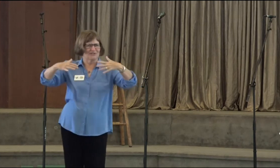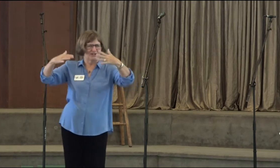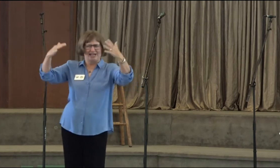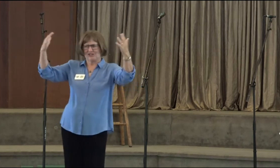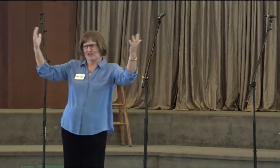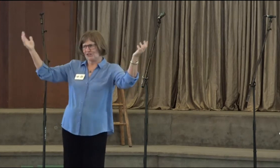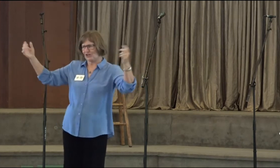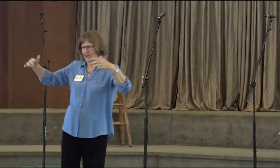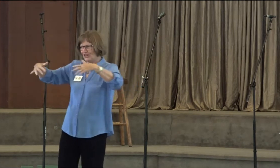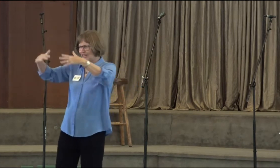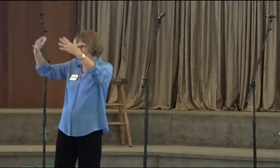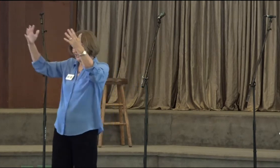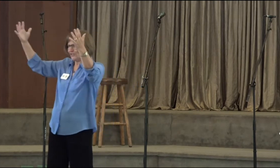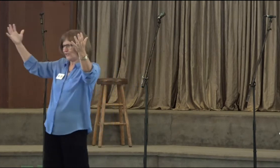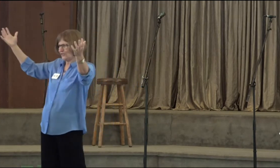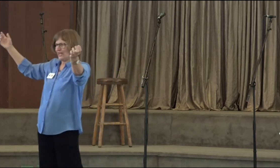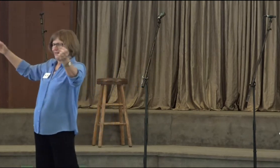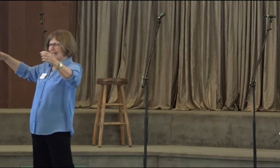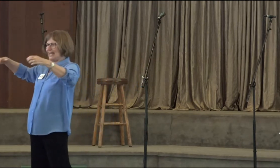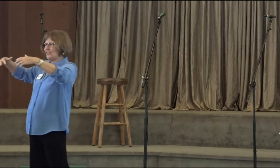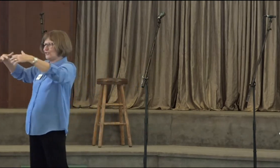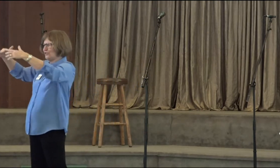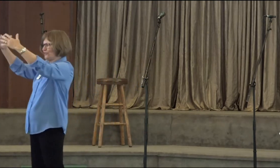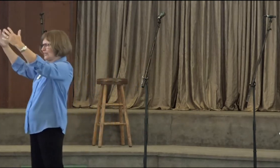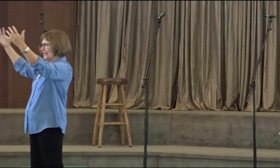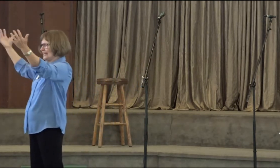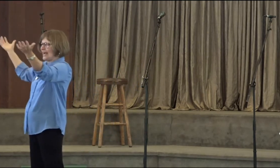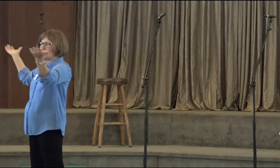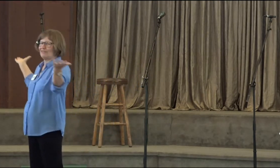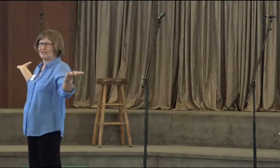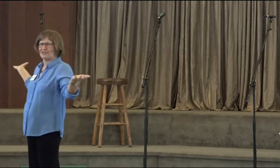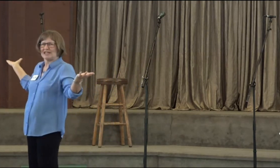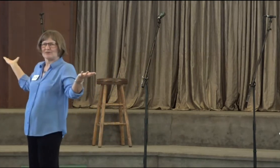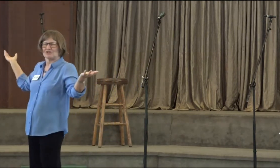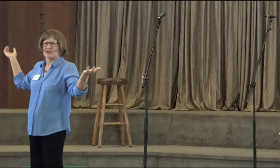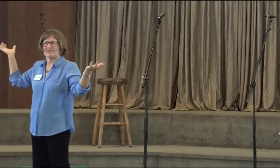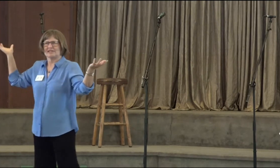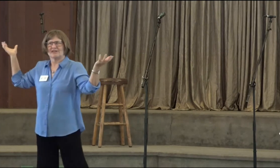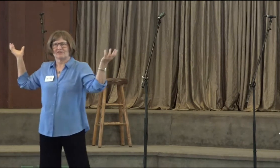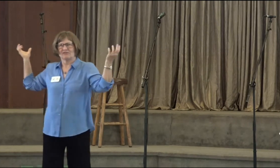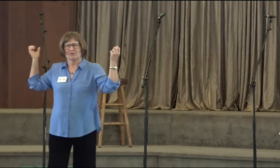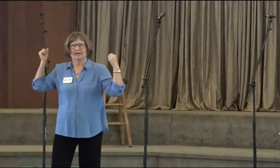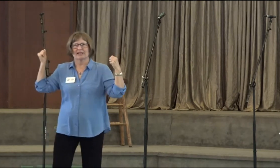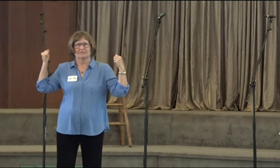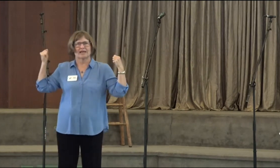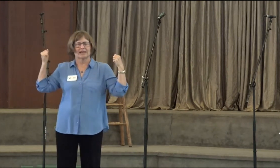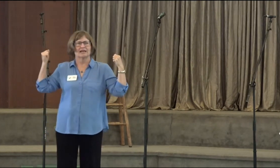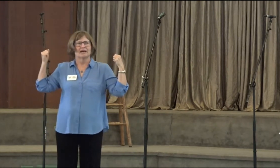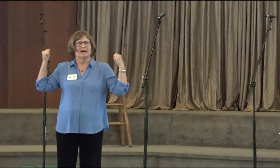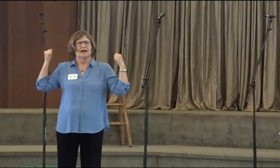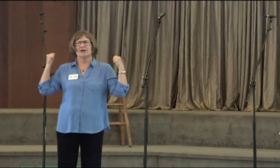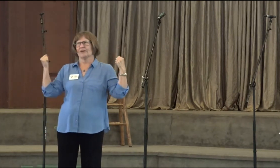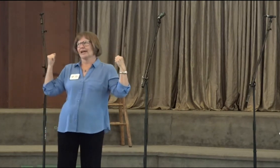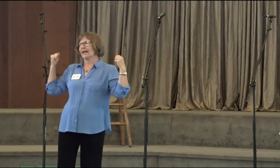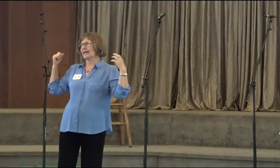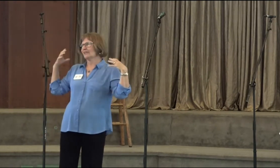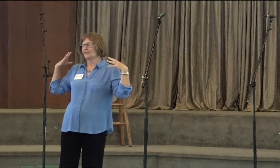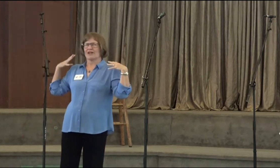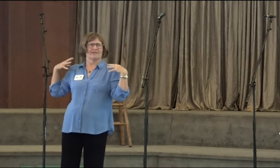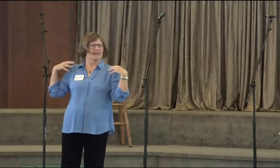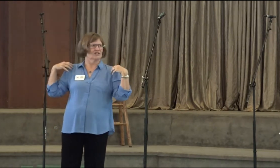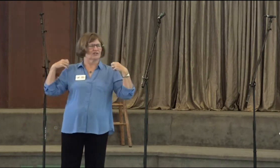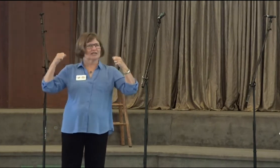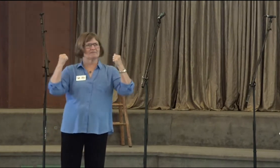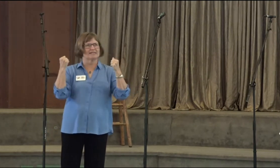all of your angels, your guardian angels, the angels you need. The other day I was driving down the freeway and I'm like, okay,